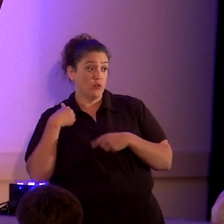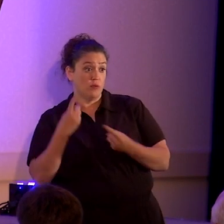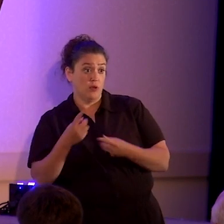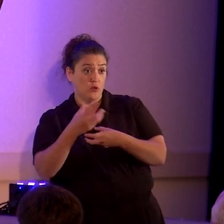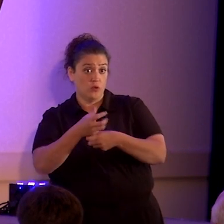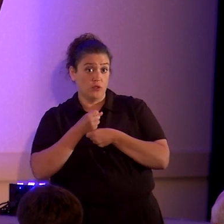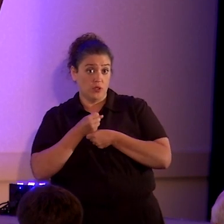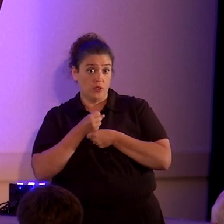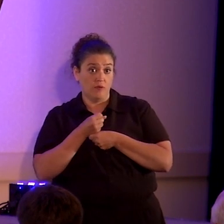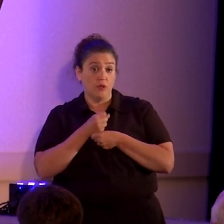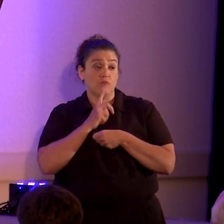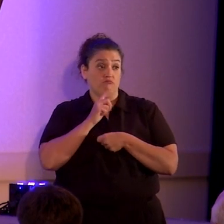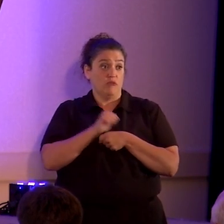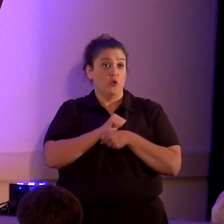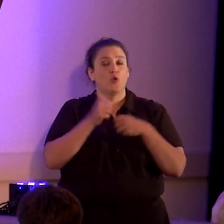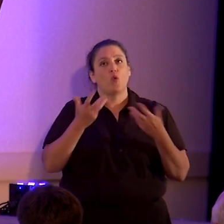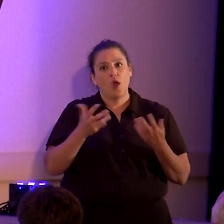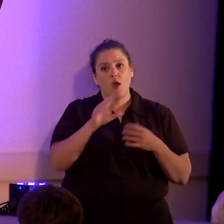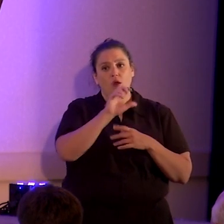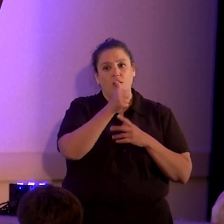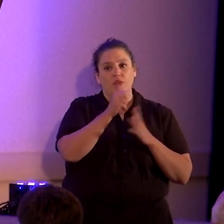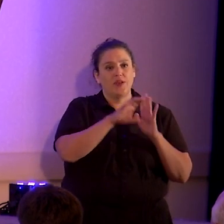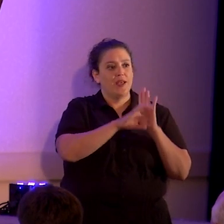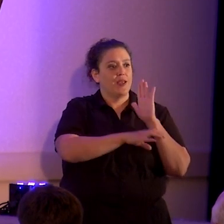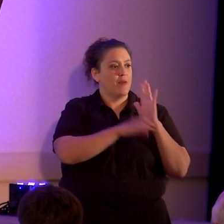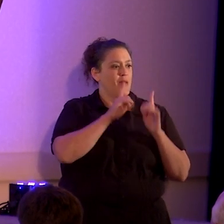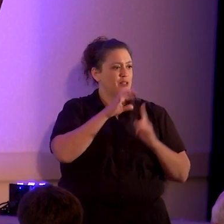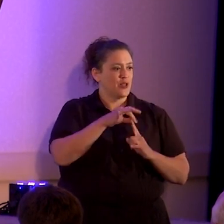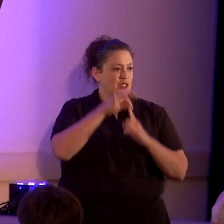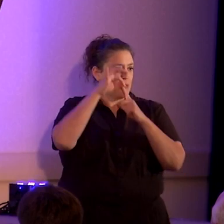literally is, well, the Ten Commandments are special.